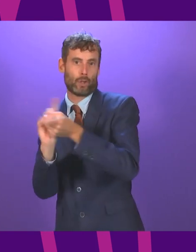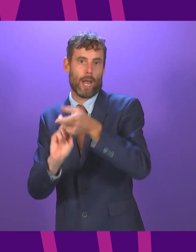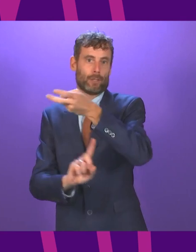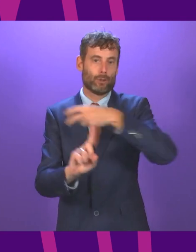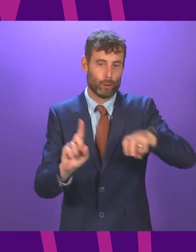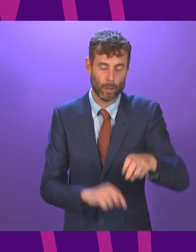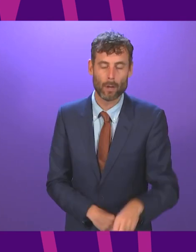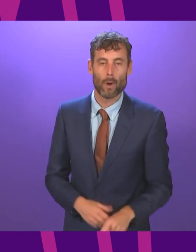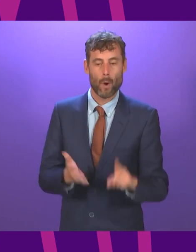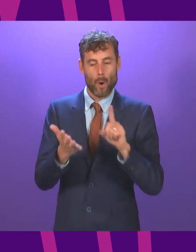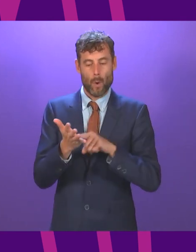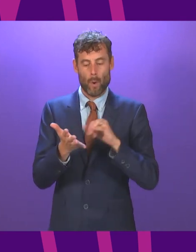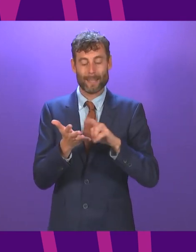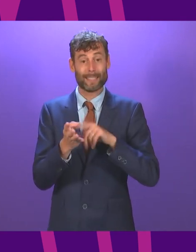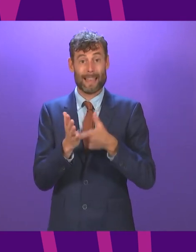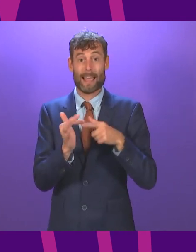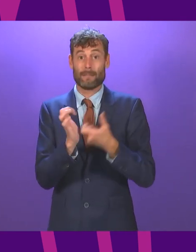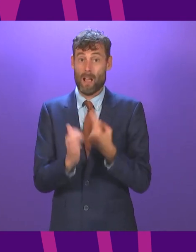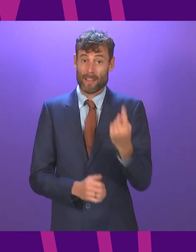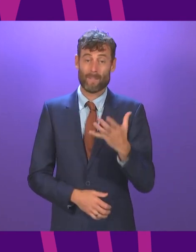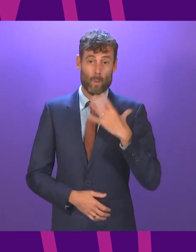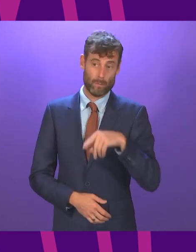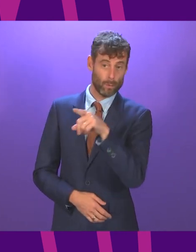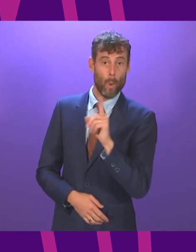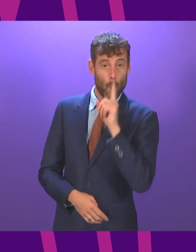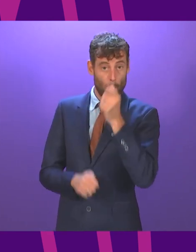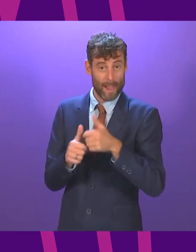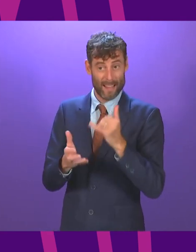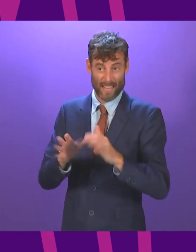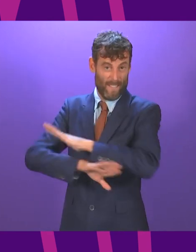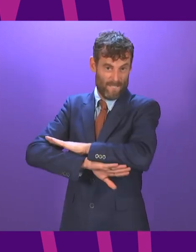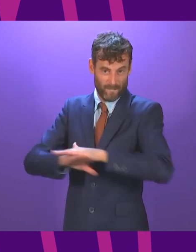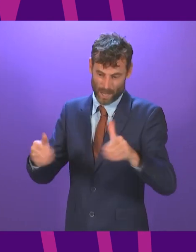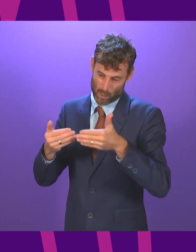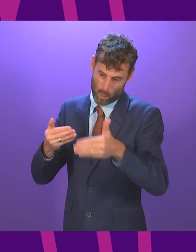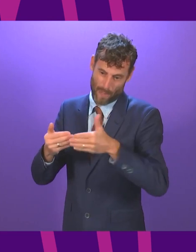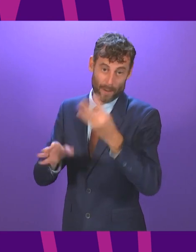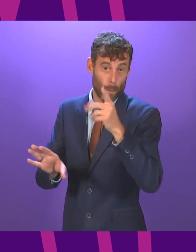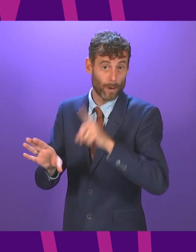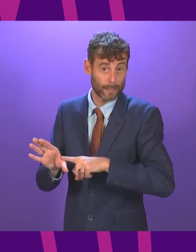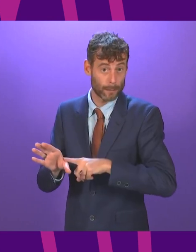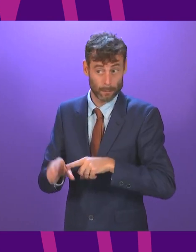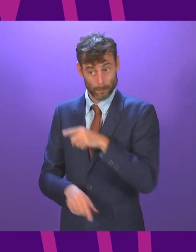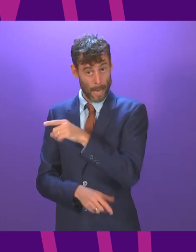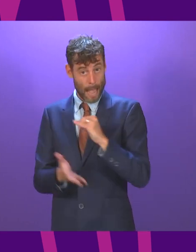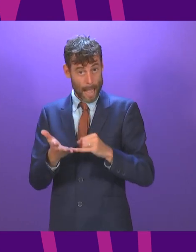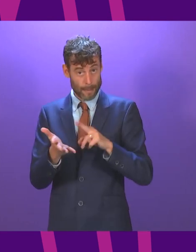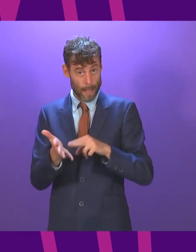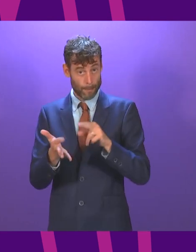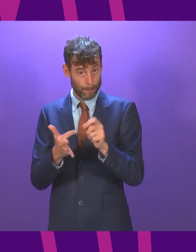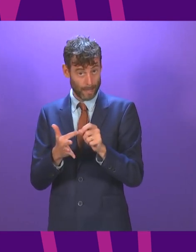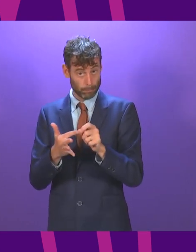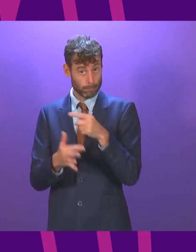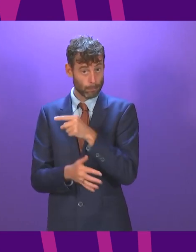years. So does this government support new oil and gas exploration and production or Lorna Slater's closure plans? First Minister.